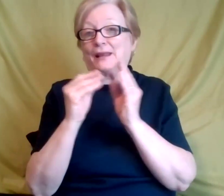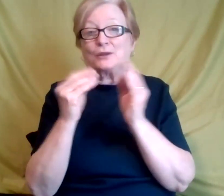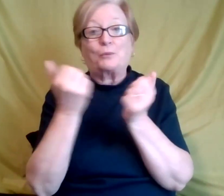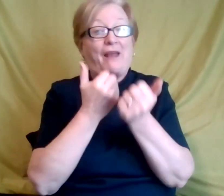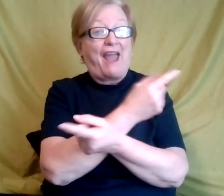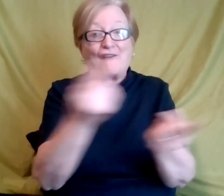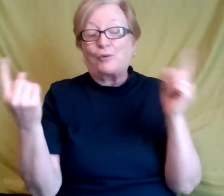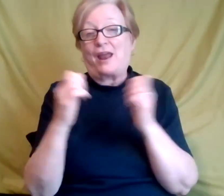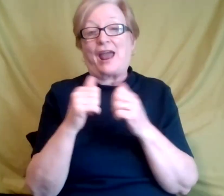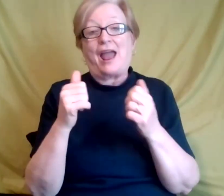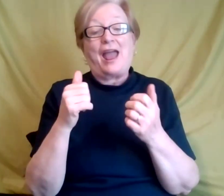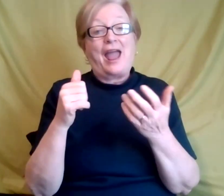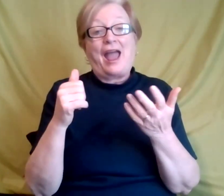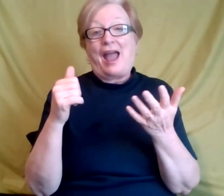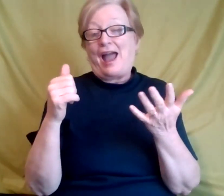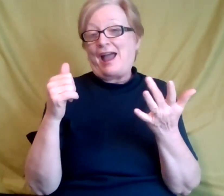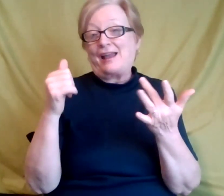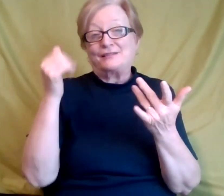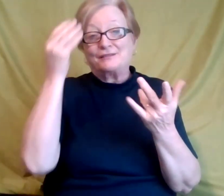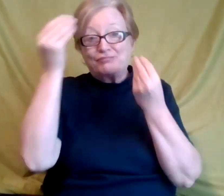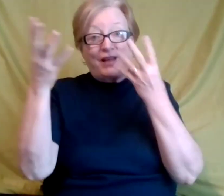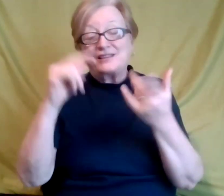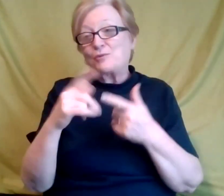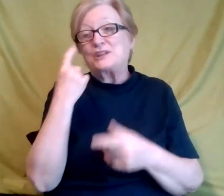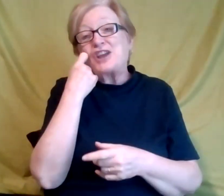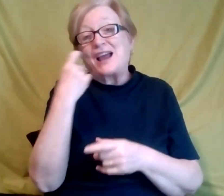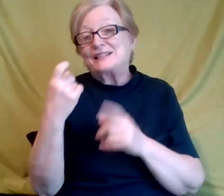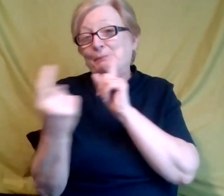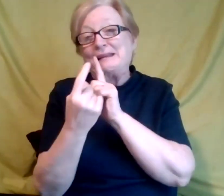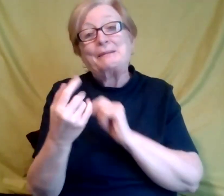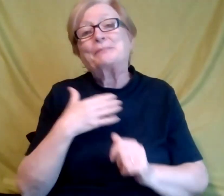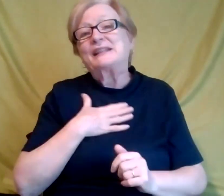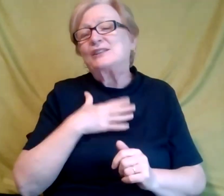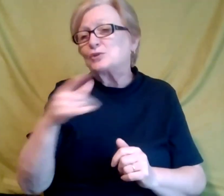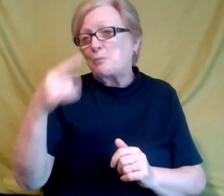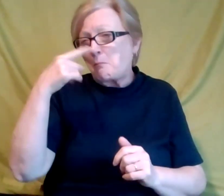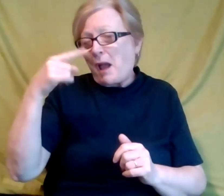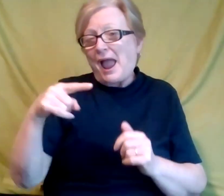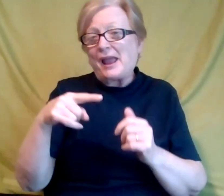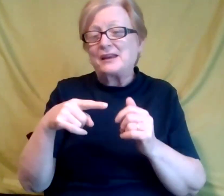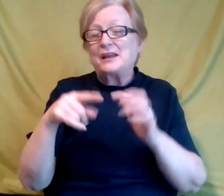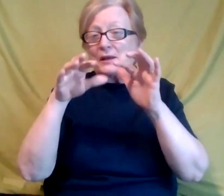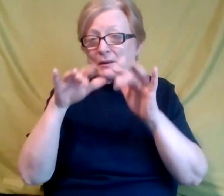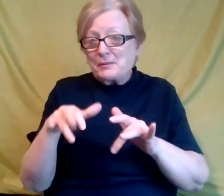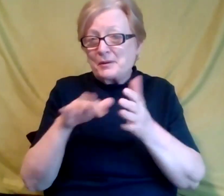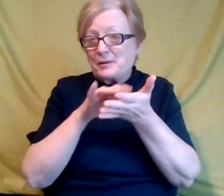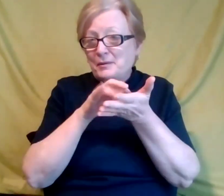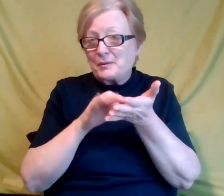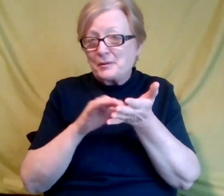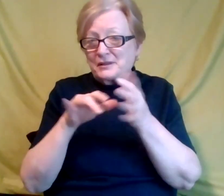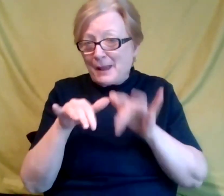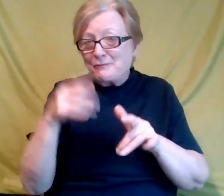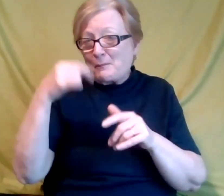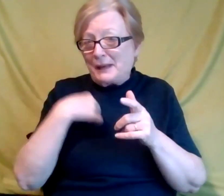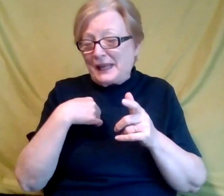with people, I just say, can you, you know, we, we just met, but if you can just kind of put that back in writing for me. So I have a clear understanding. So when I do